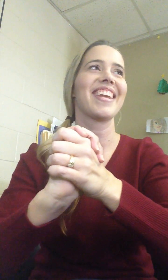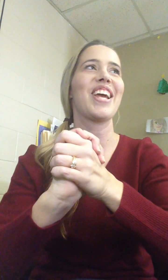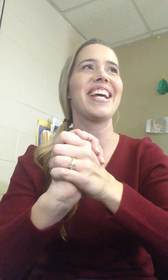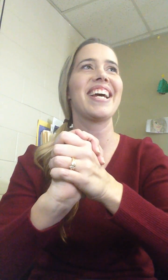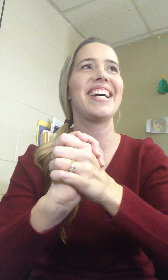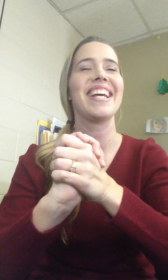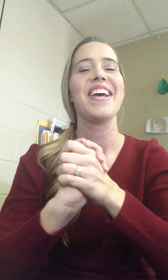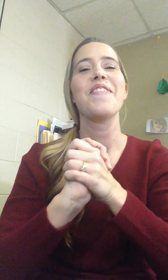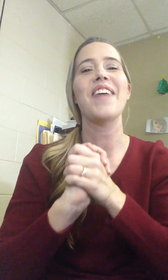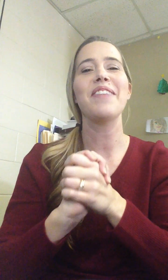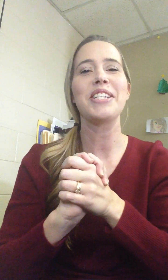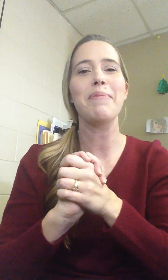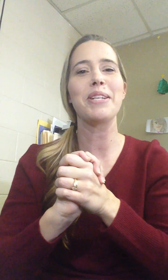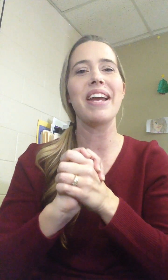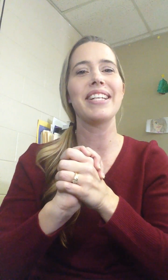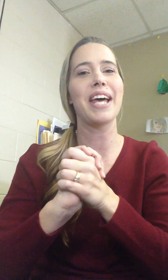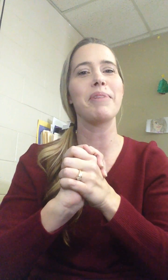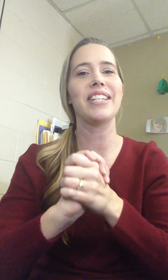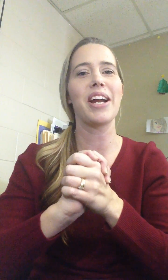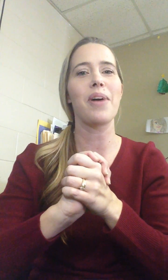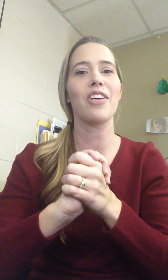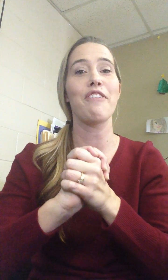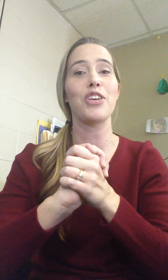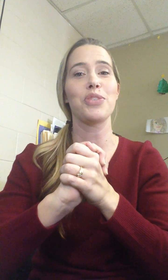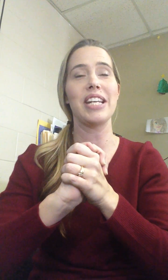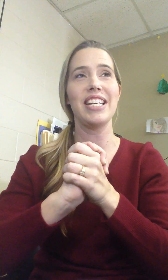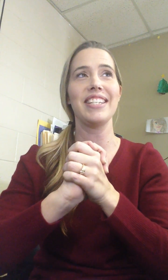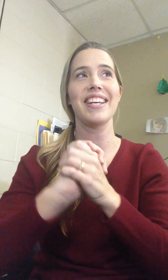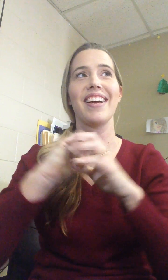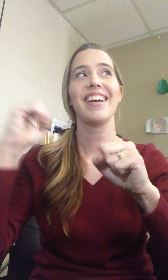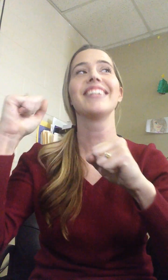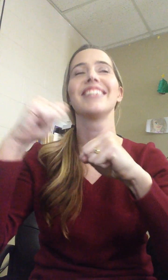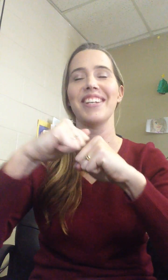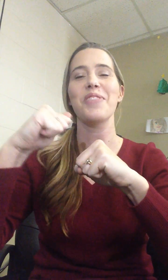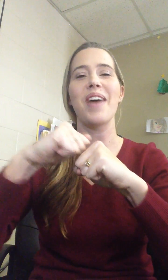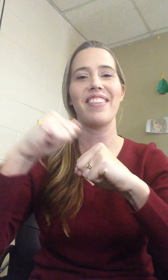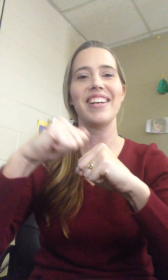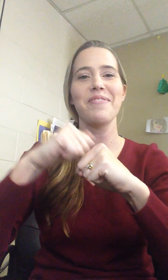good five steps to make a sedimentary rock the first one is weathering